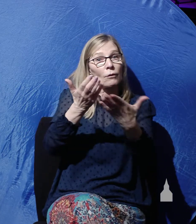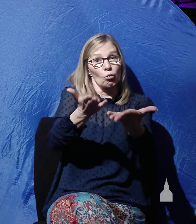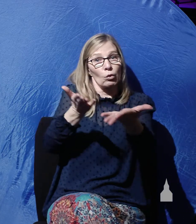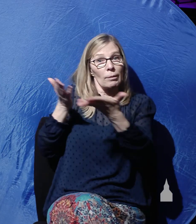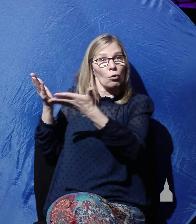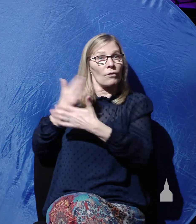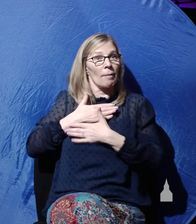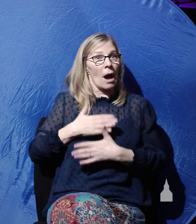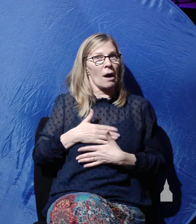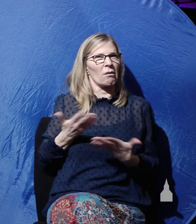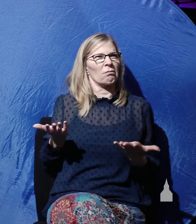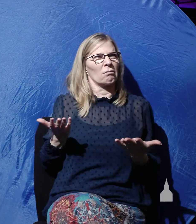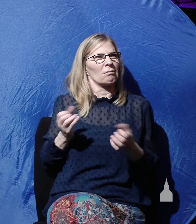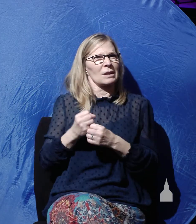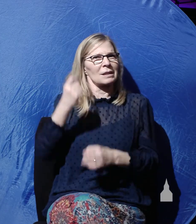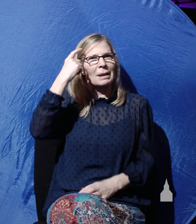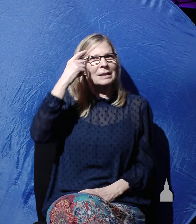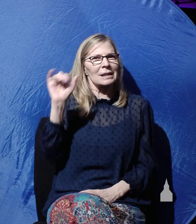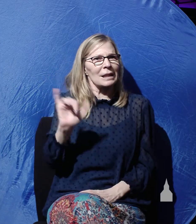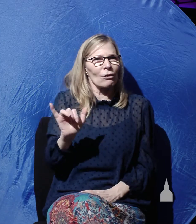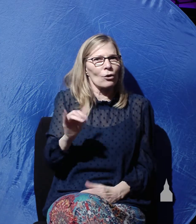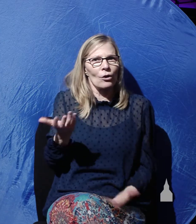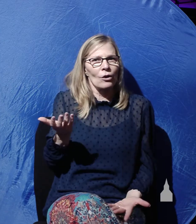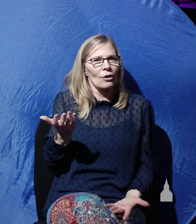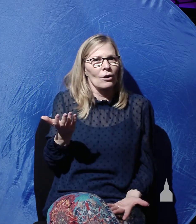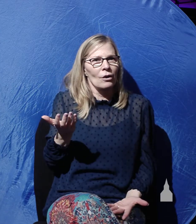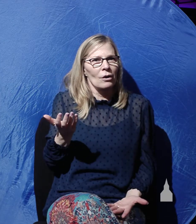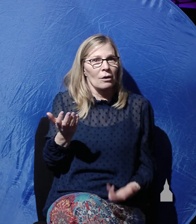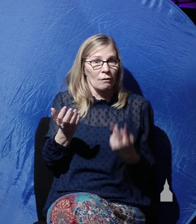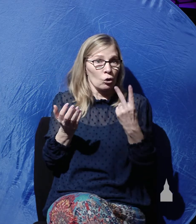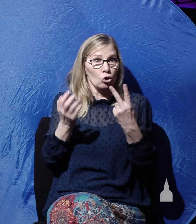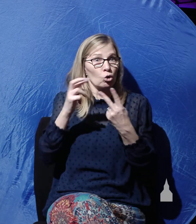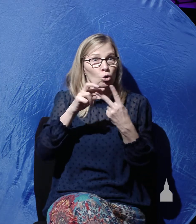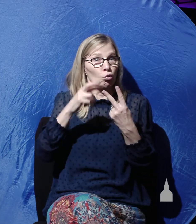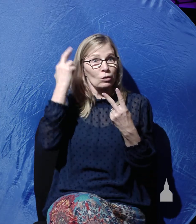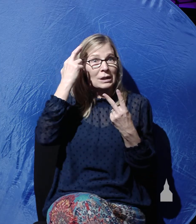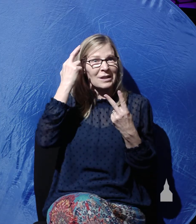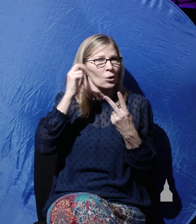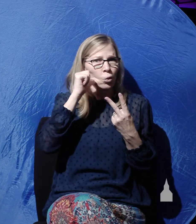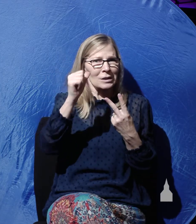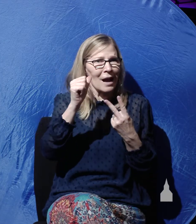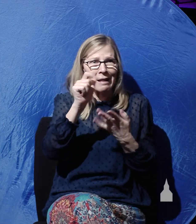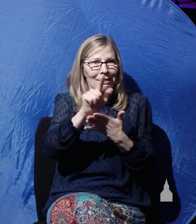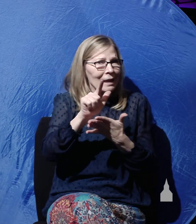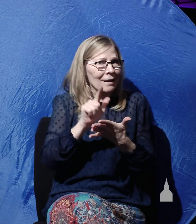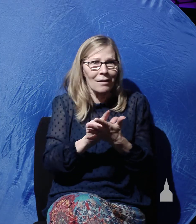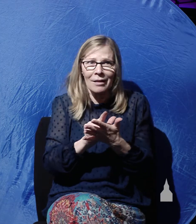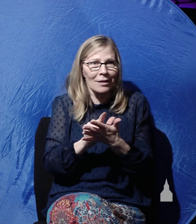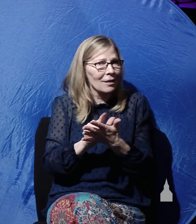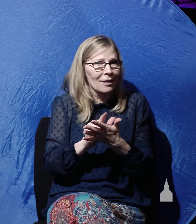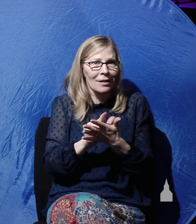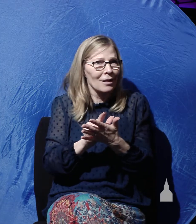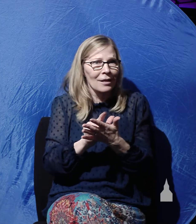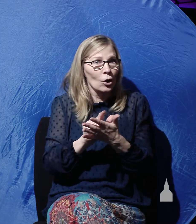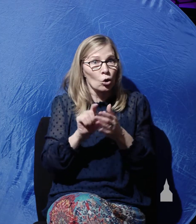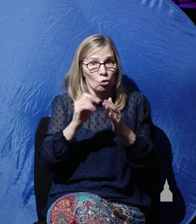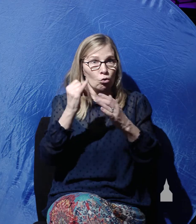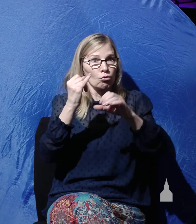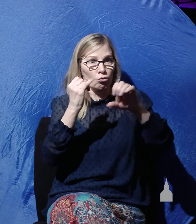that doesn't make any sense either for two reasons. Number one, it wasn't legal. It wasn't legal to break the seal of a tomb.